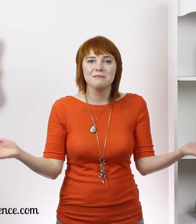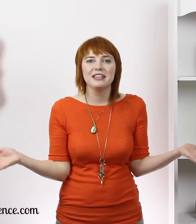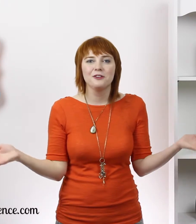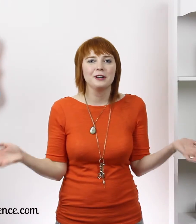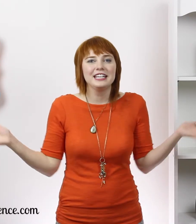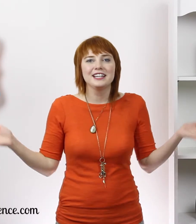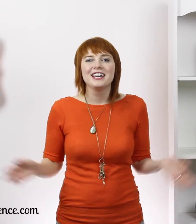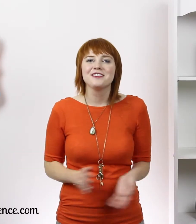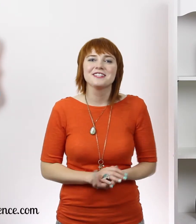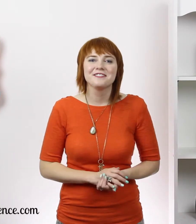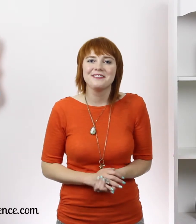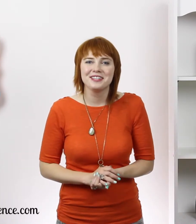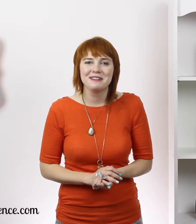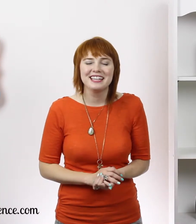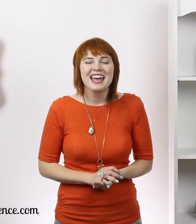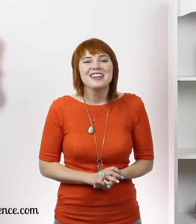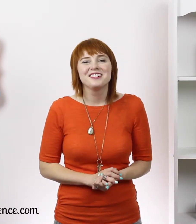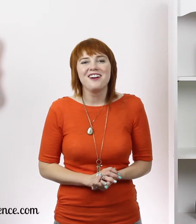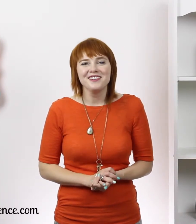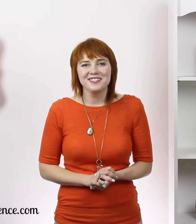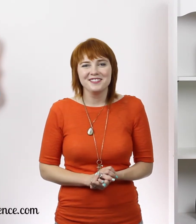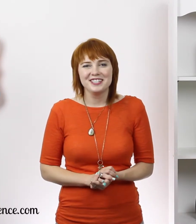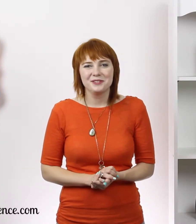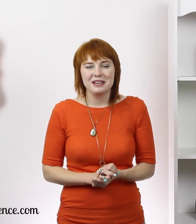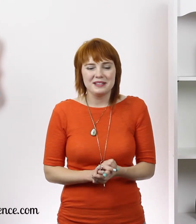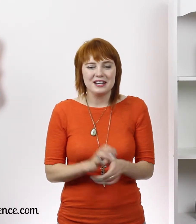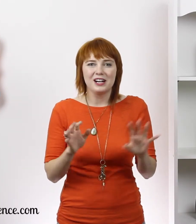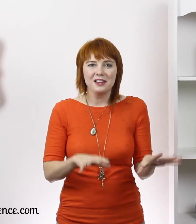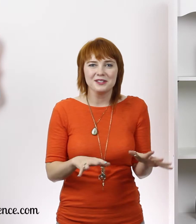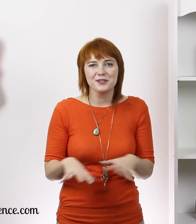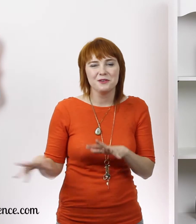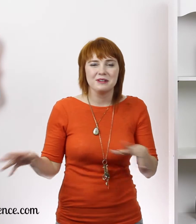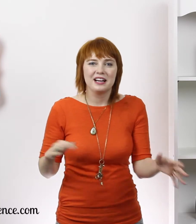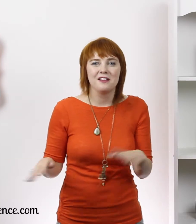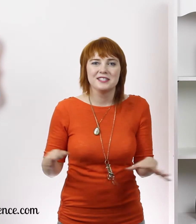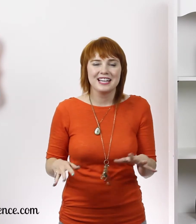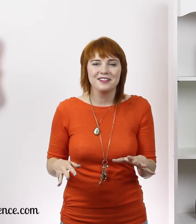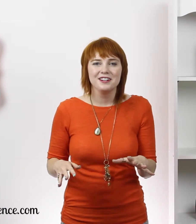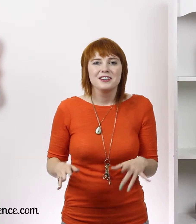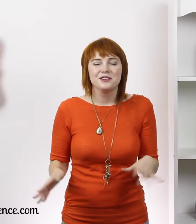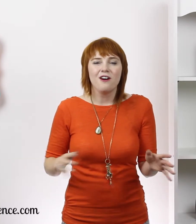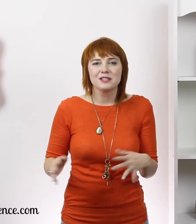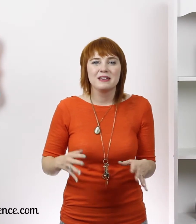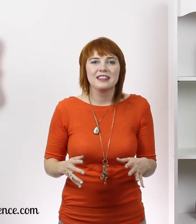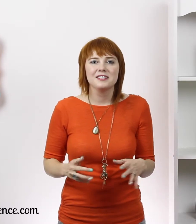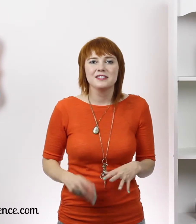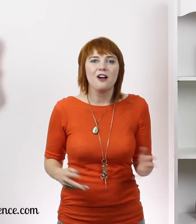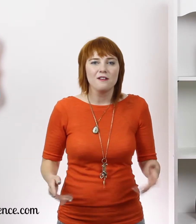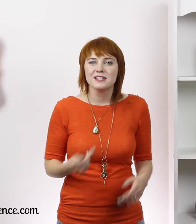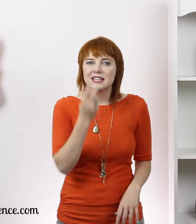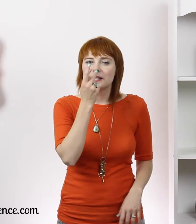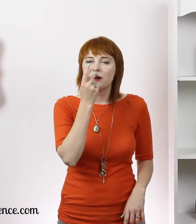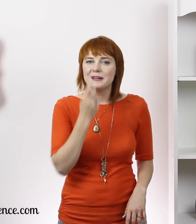ask to wear everything pink or he, if he wants to wear everything pink. You can also teach your baby colors, so if you're bringing colors together, you know, all these